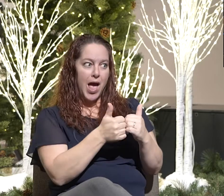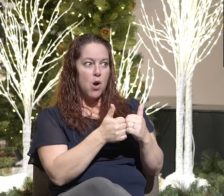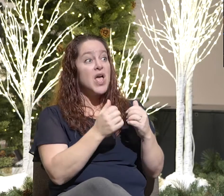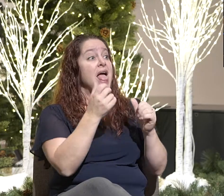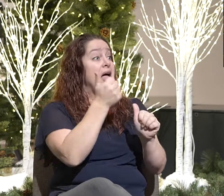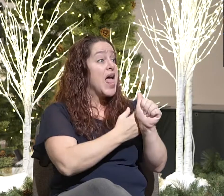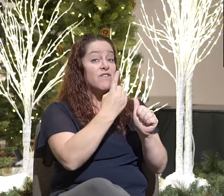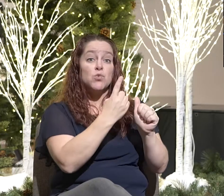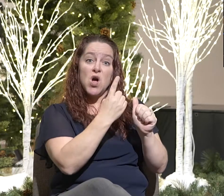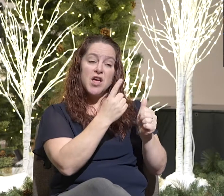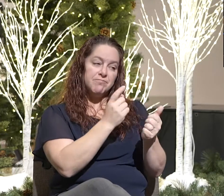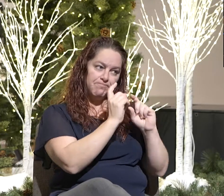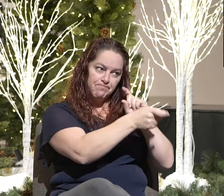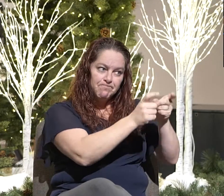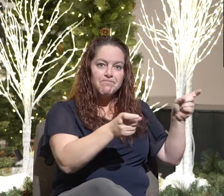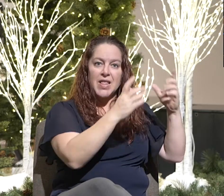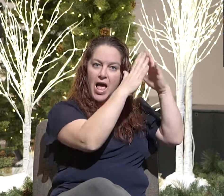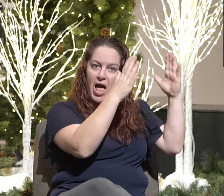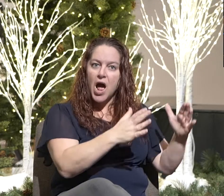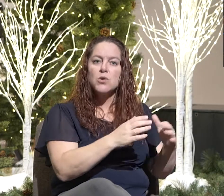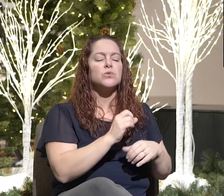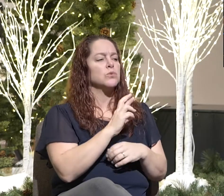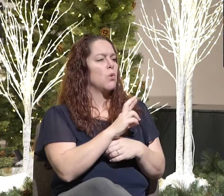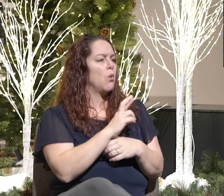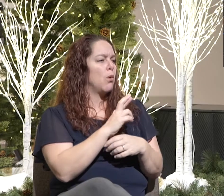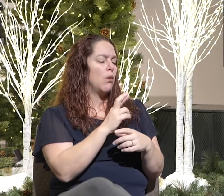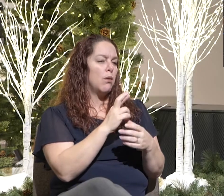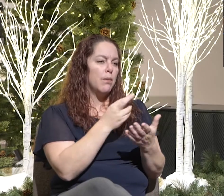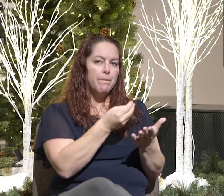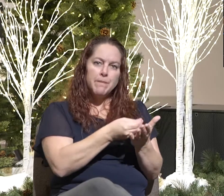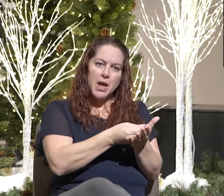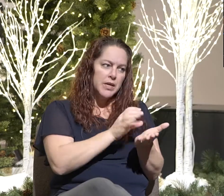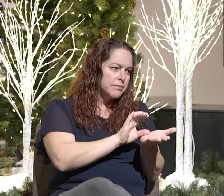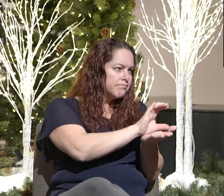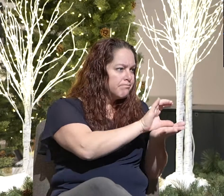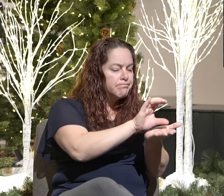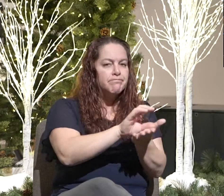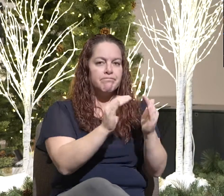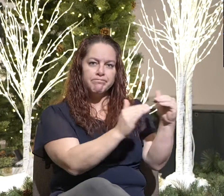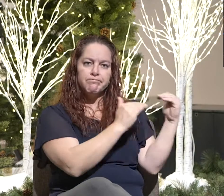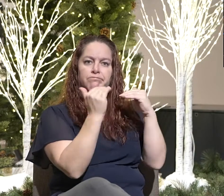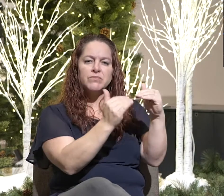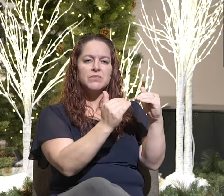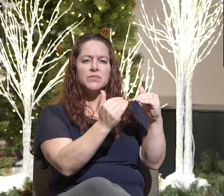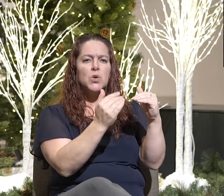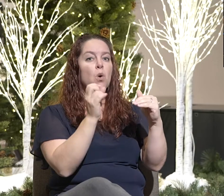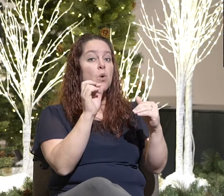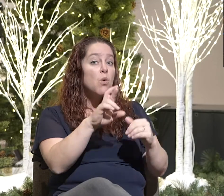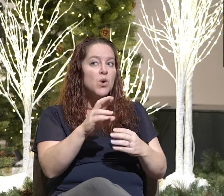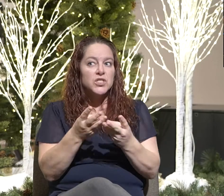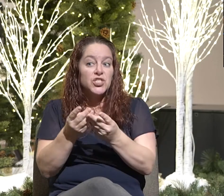roof over their head. Make a living wage. Or is it, the solution's something else.